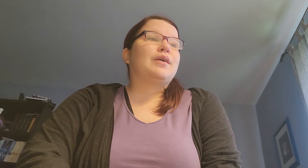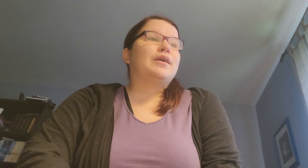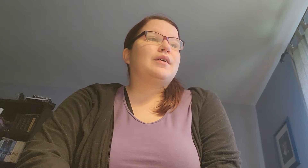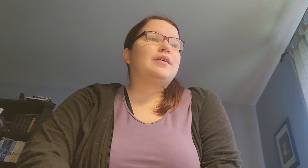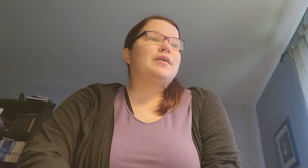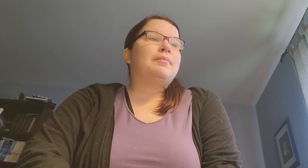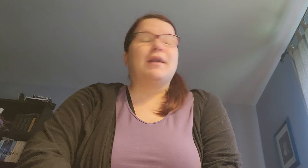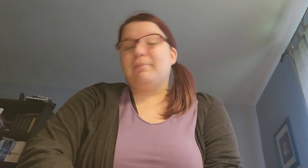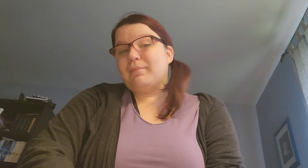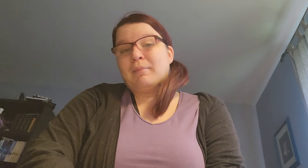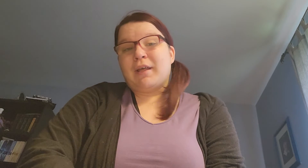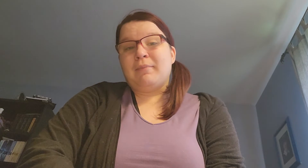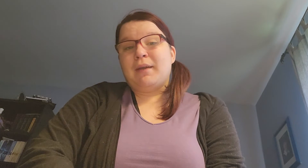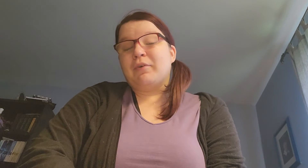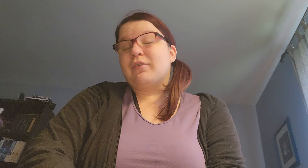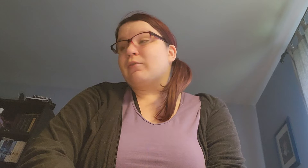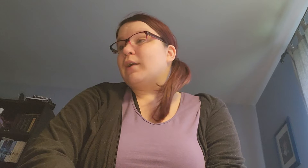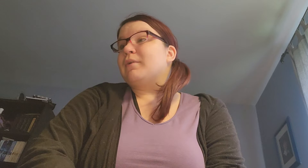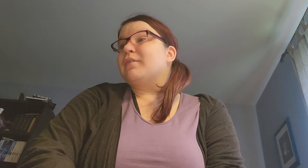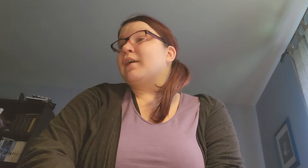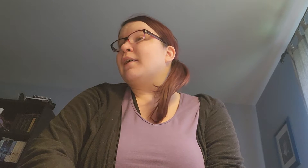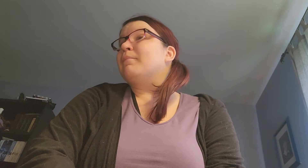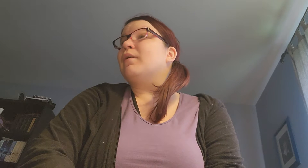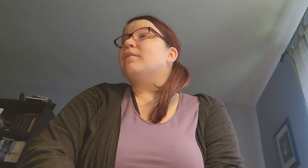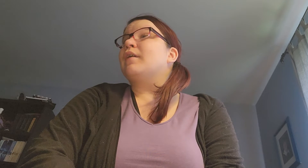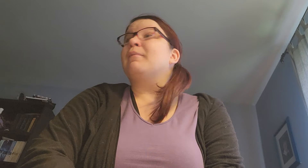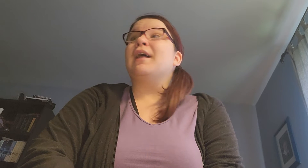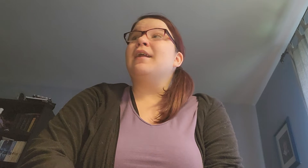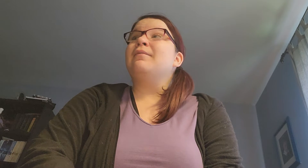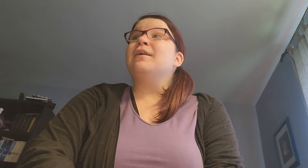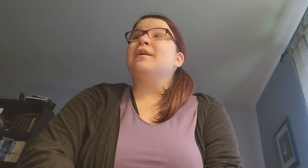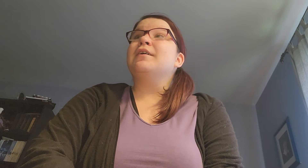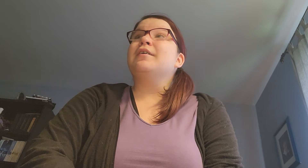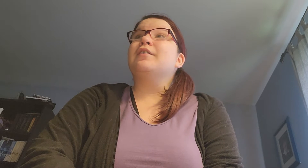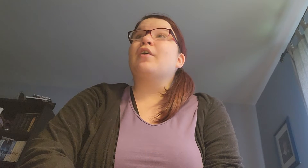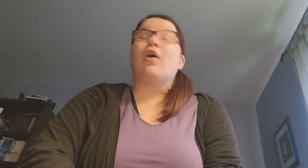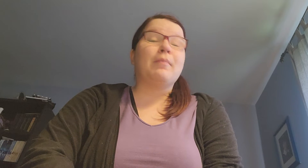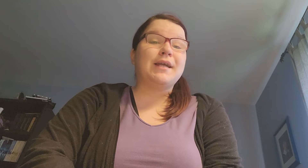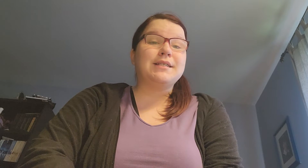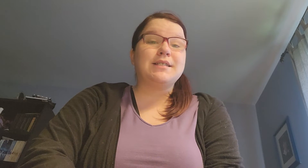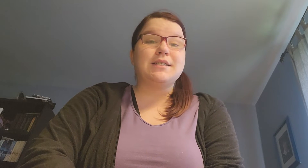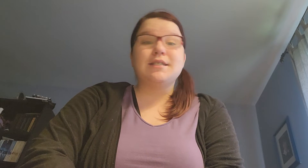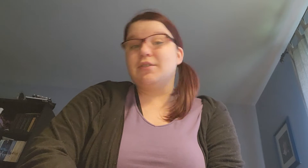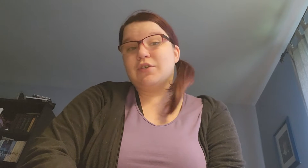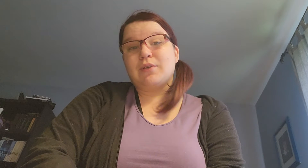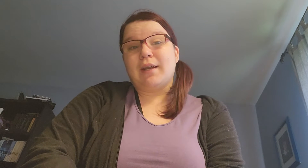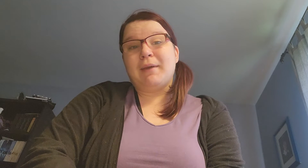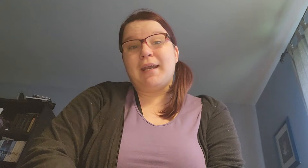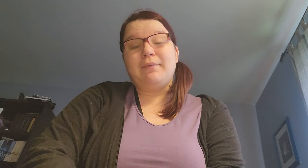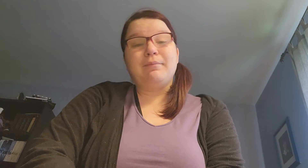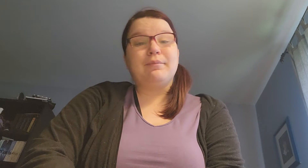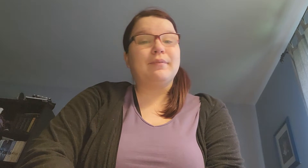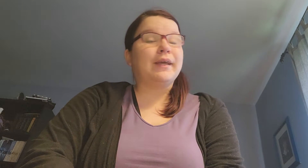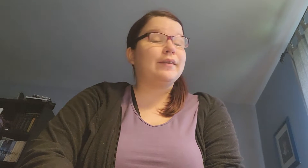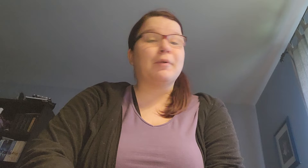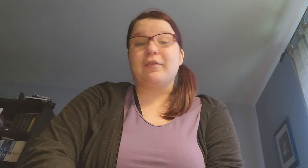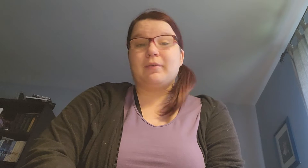Um, but I'm glad I'm getting more subscribers. I'm glad of the comments, too, that I'm getting. Like, the positive